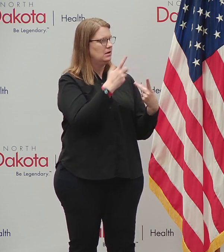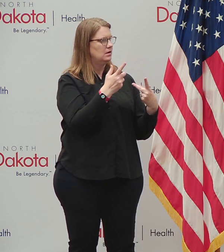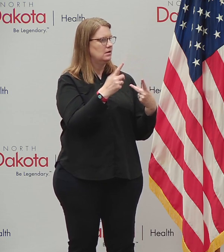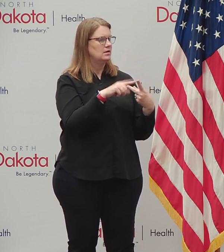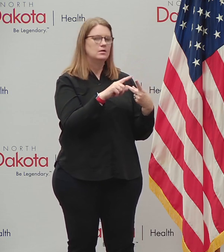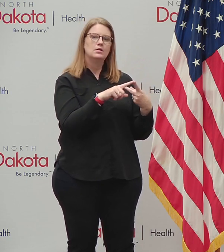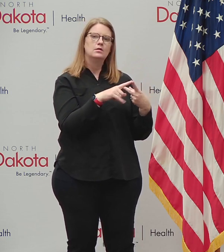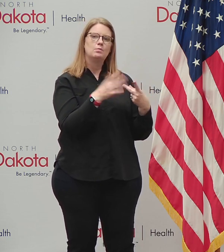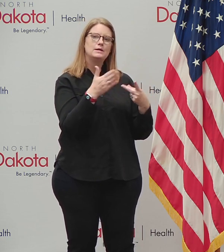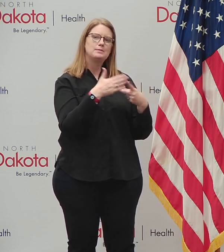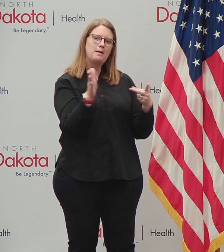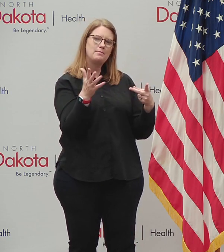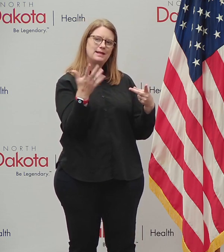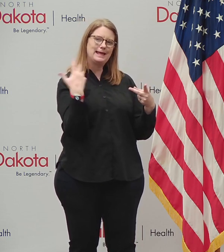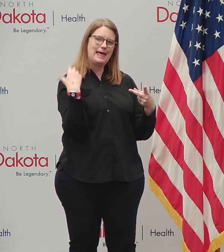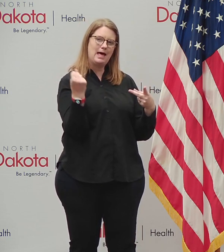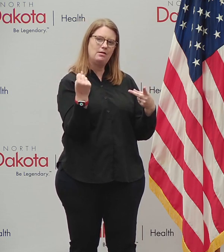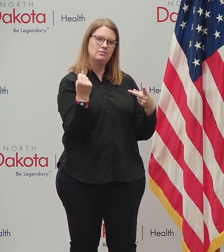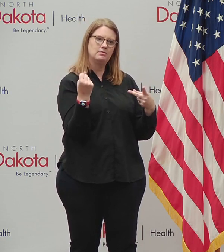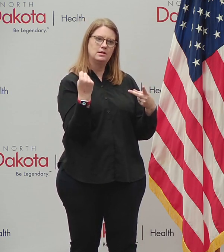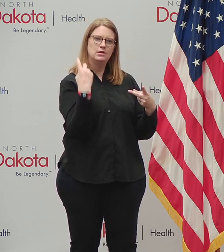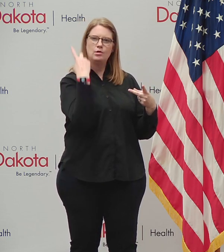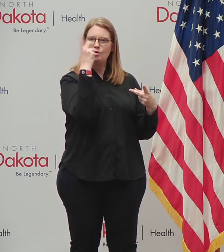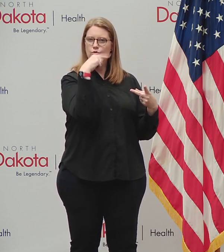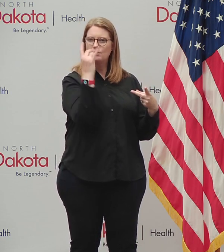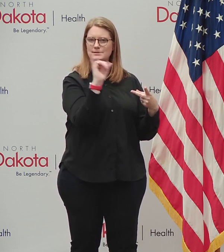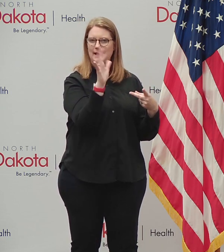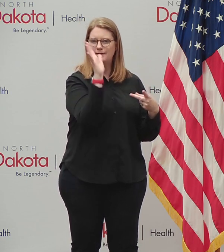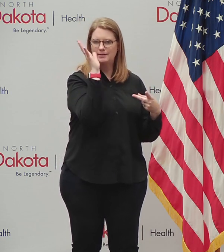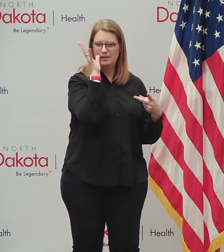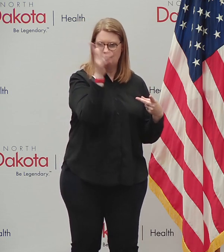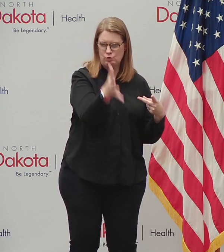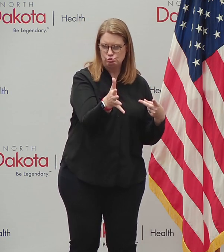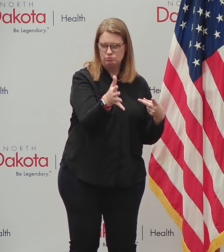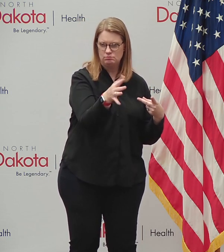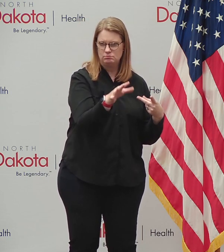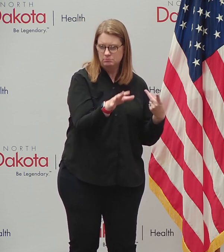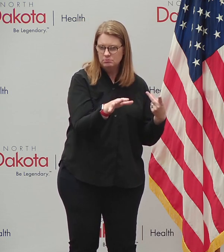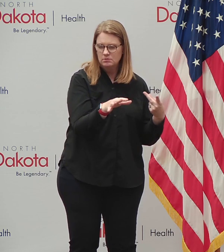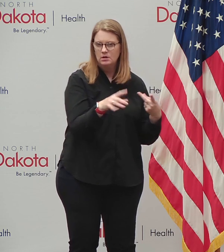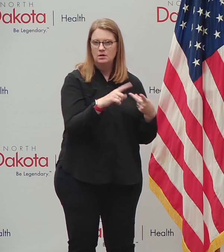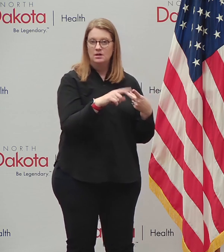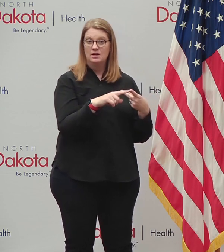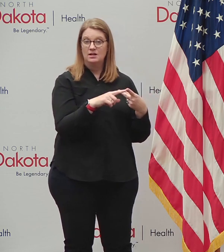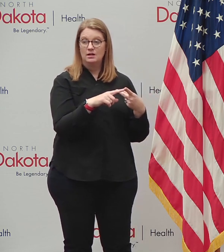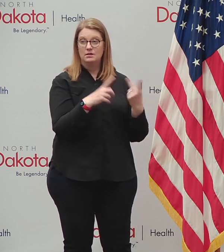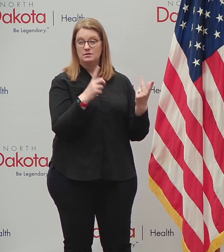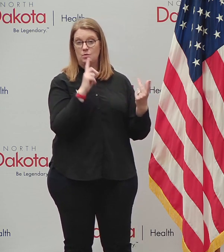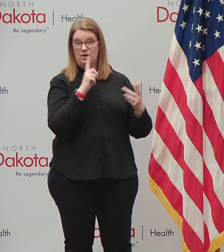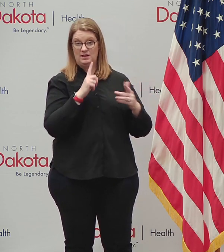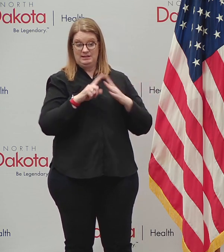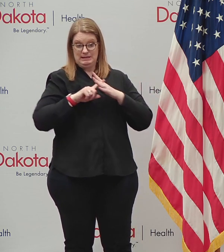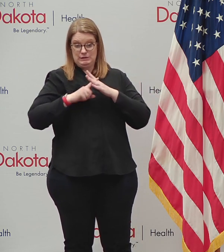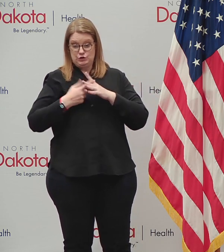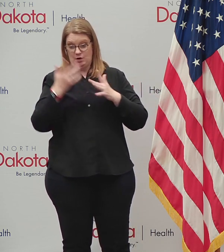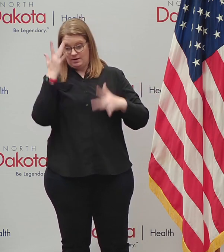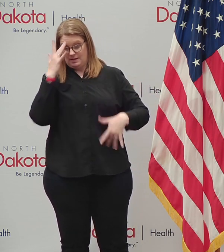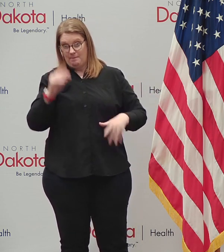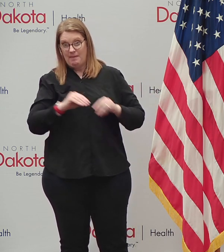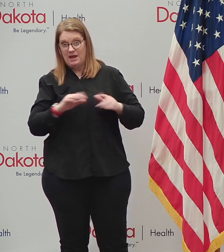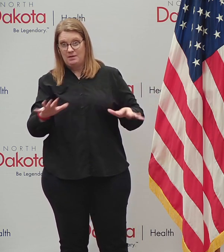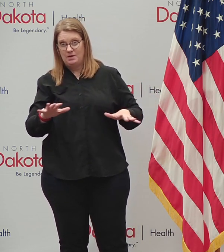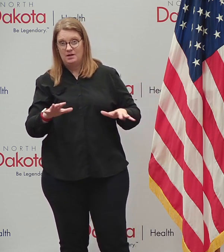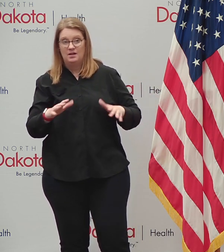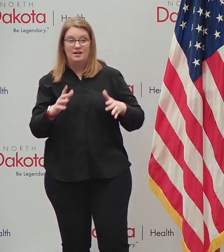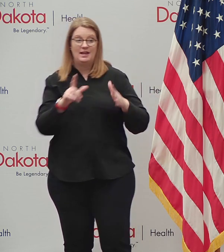when you, what's, what's public health look like after the pandemic is over? And I think it should look different than it did going into the pandemic because we will learn